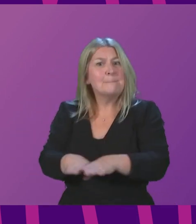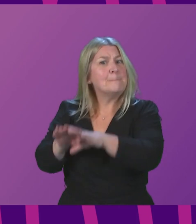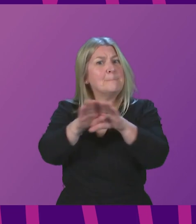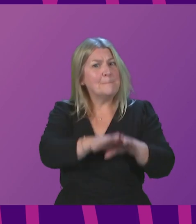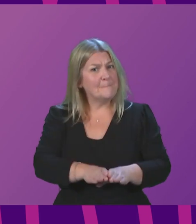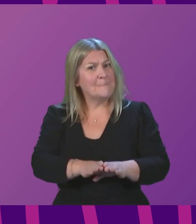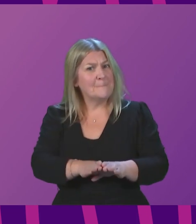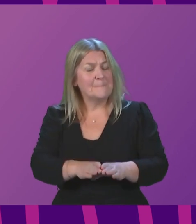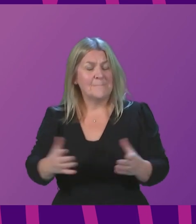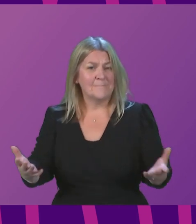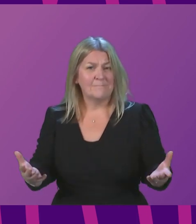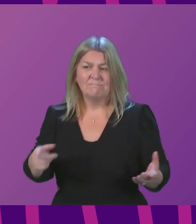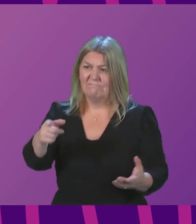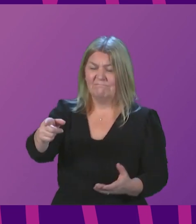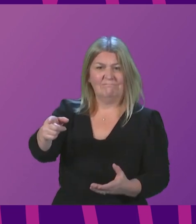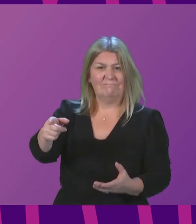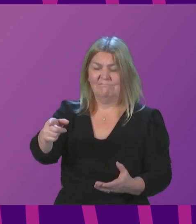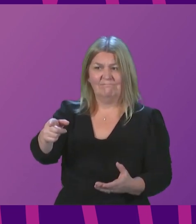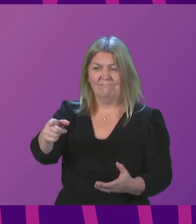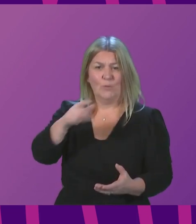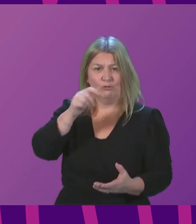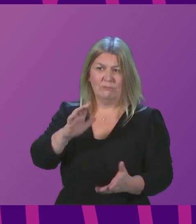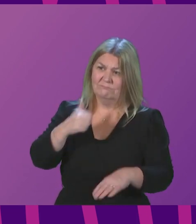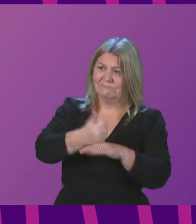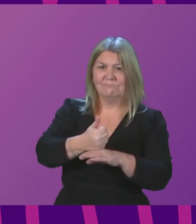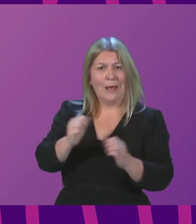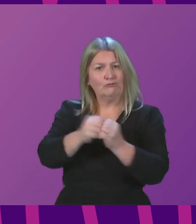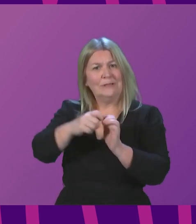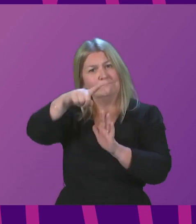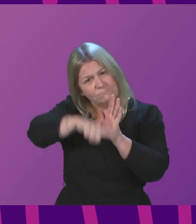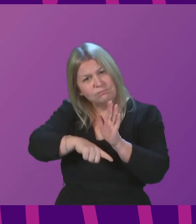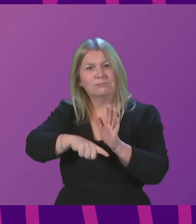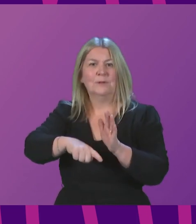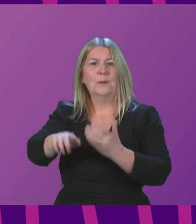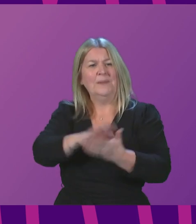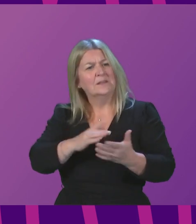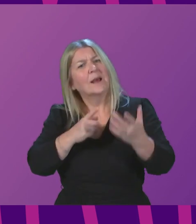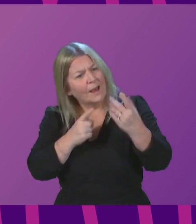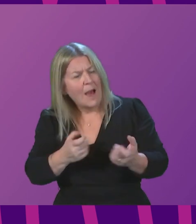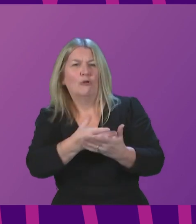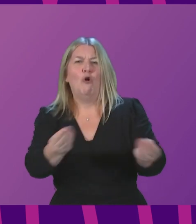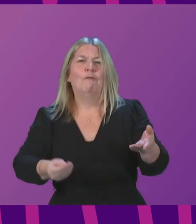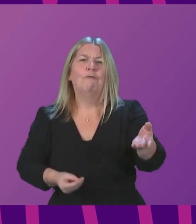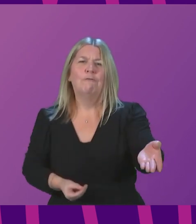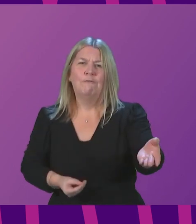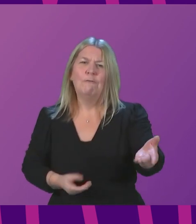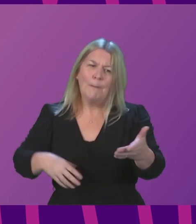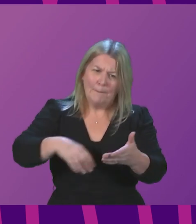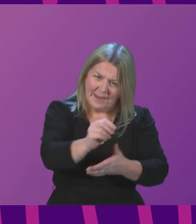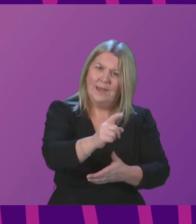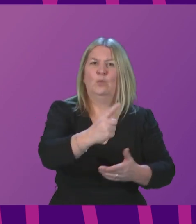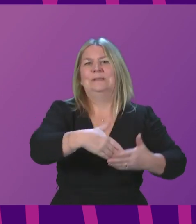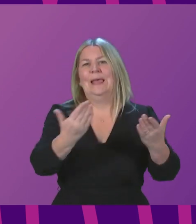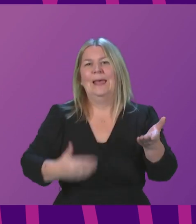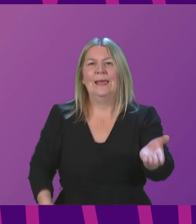get the benefit of, but the Government has not enacted legislation which would do just that for the vast majority of Scottish shop